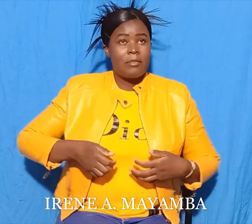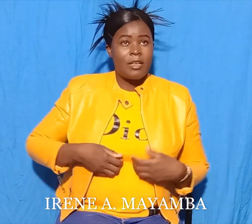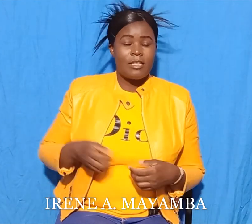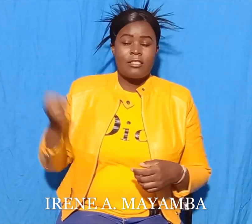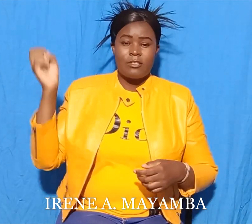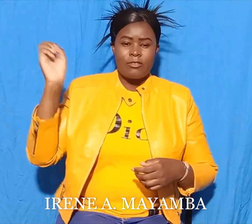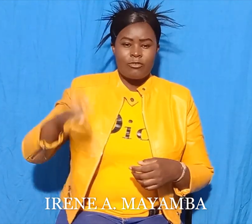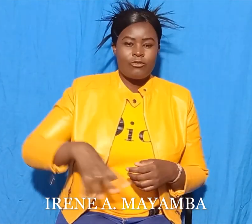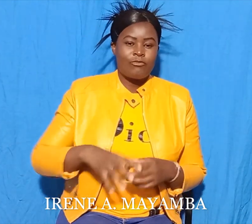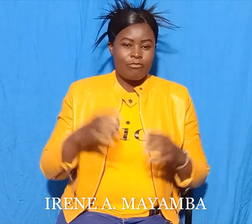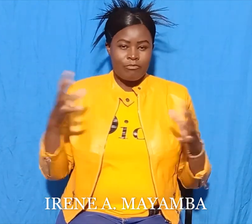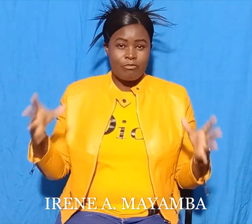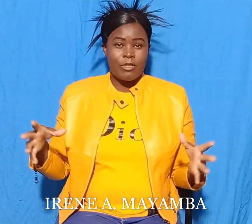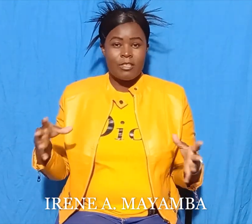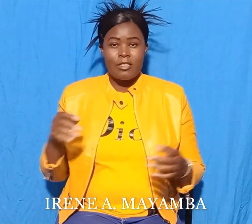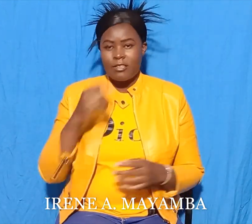on the crocodile's nose.